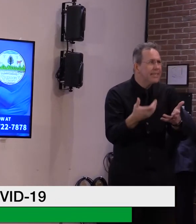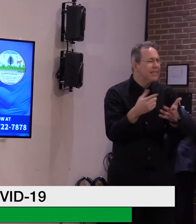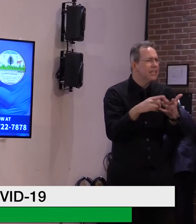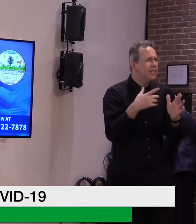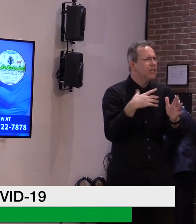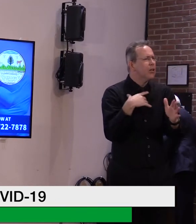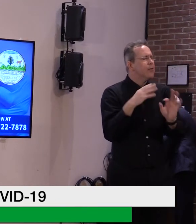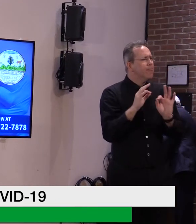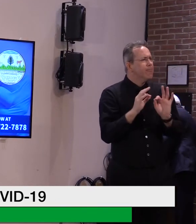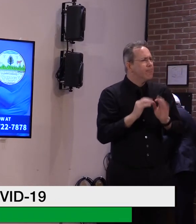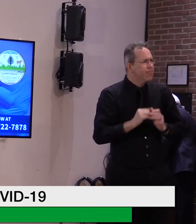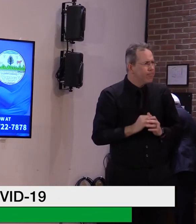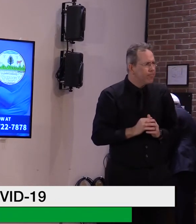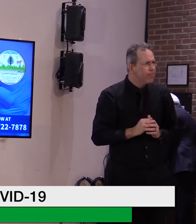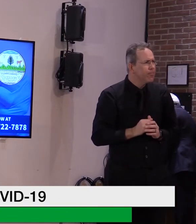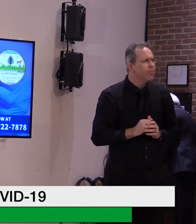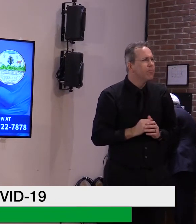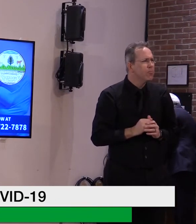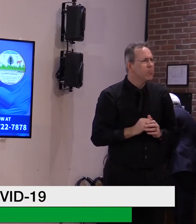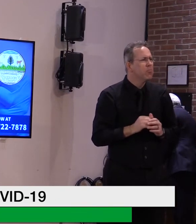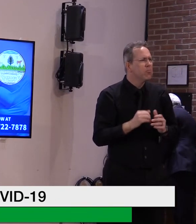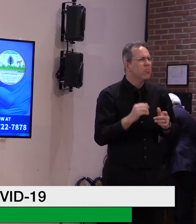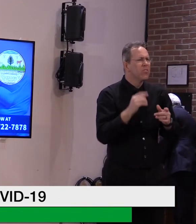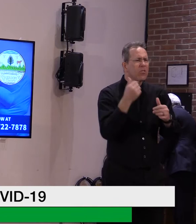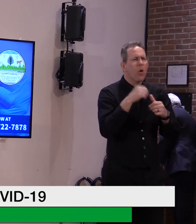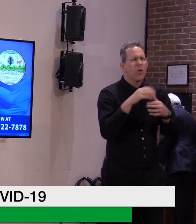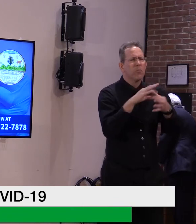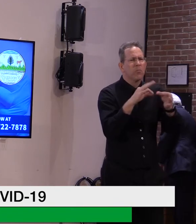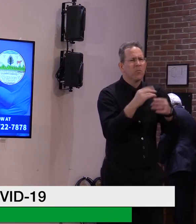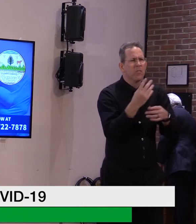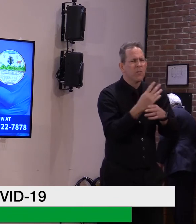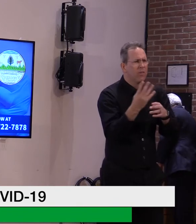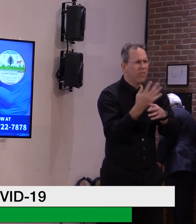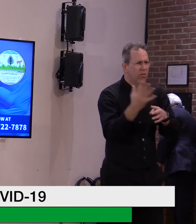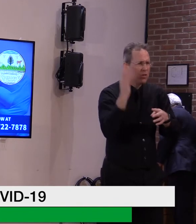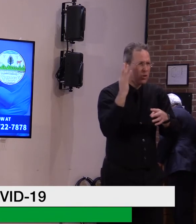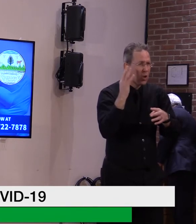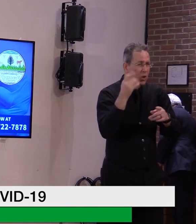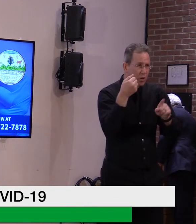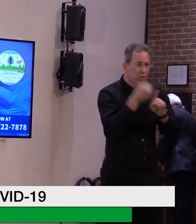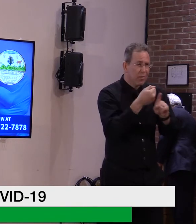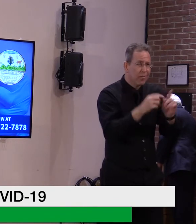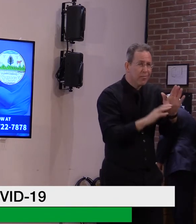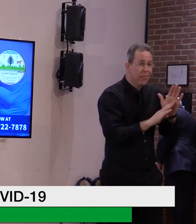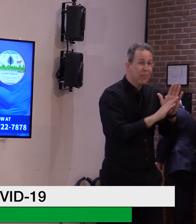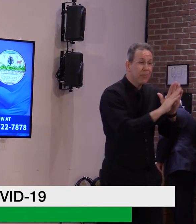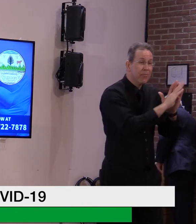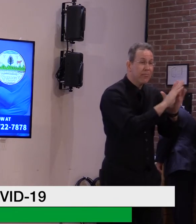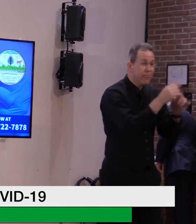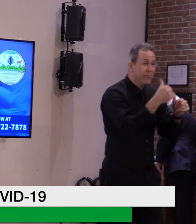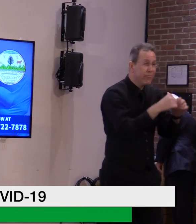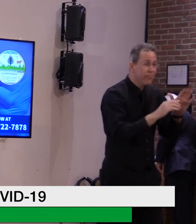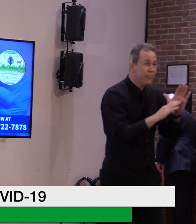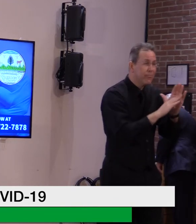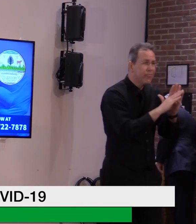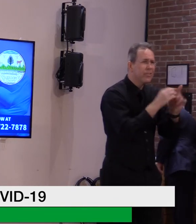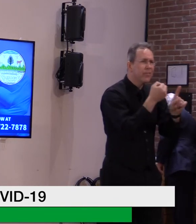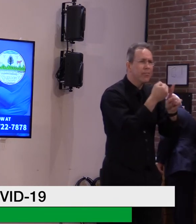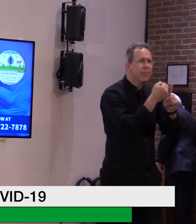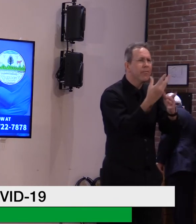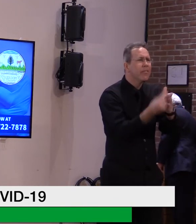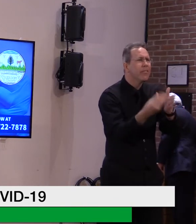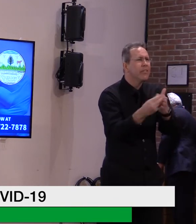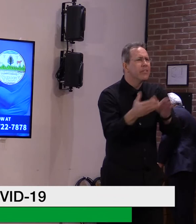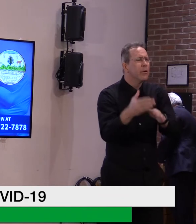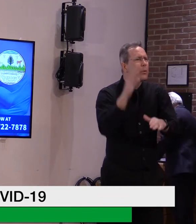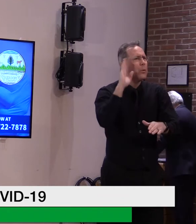um, we have to, to assume that there may be, deaths associated with that. Uh, having said that, um,